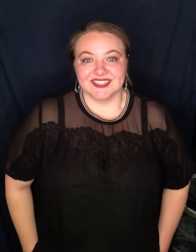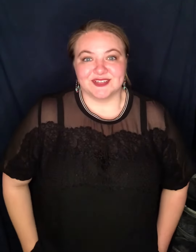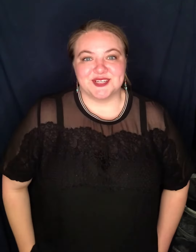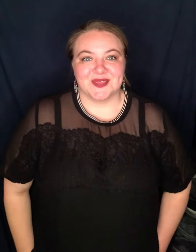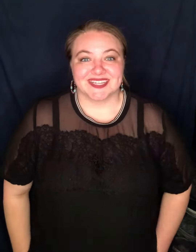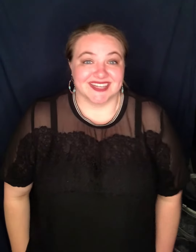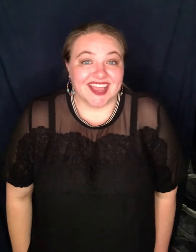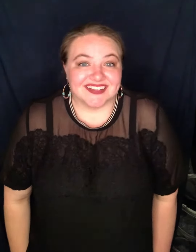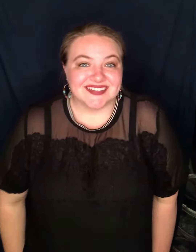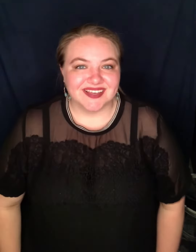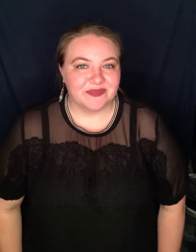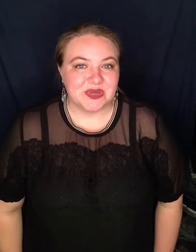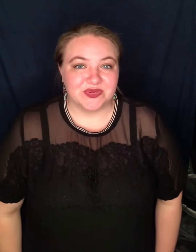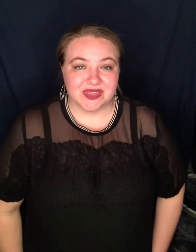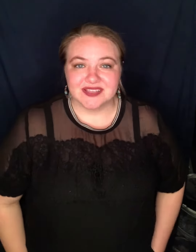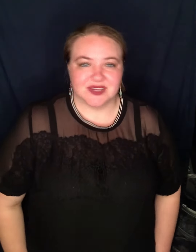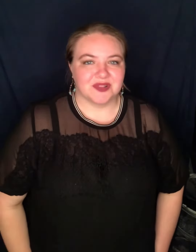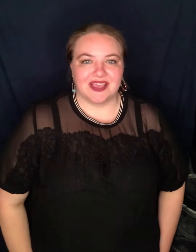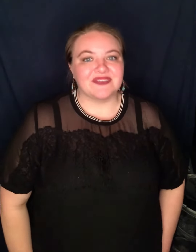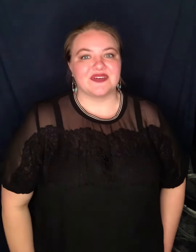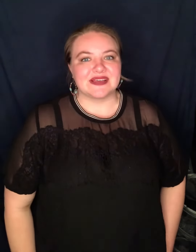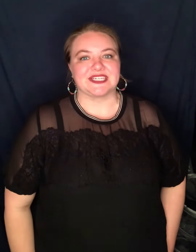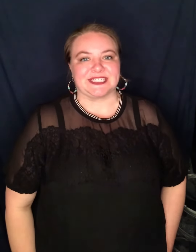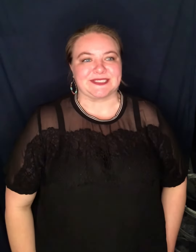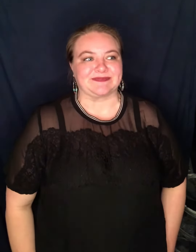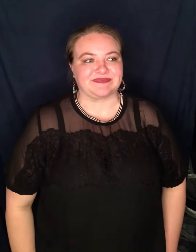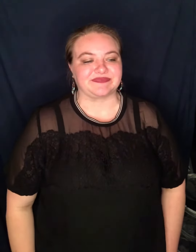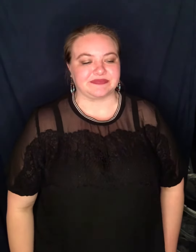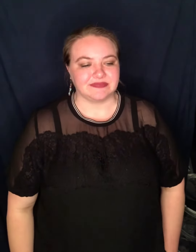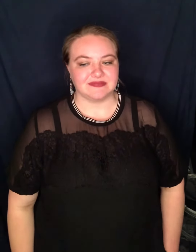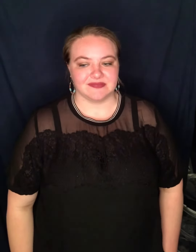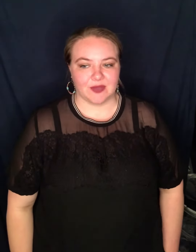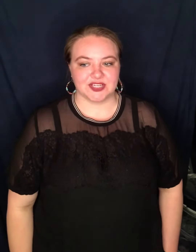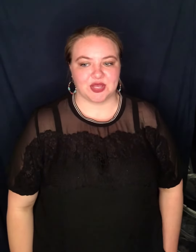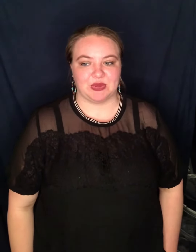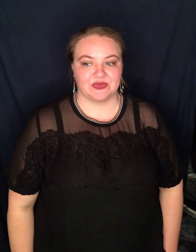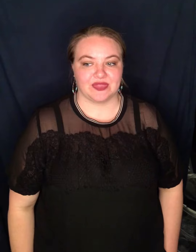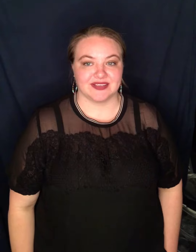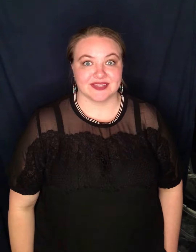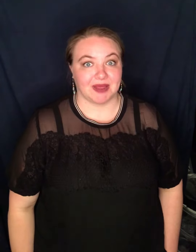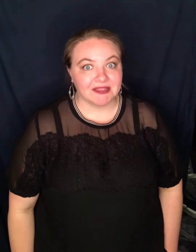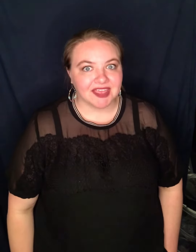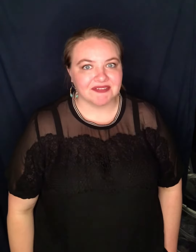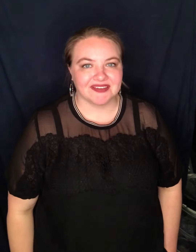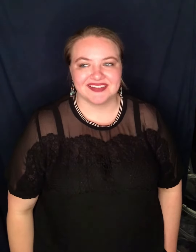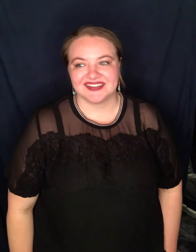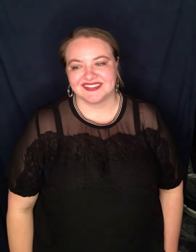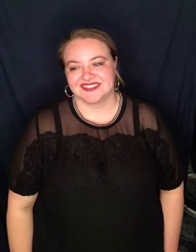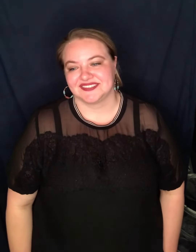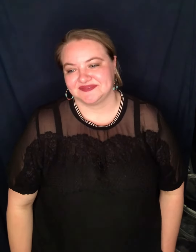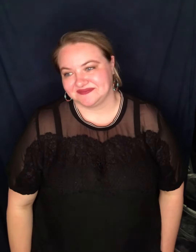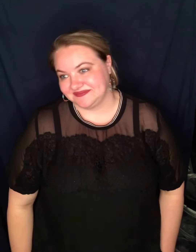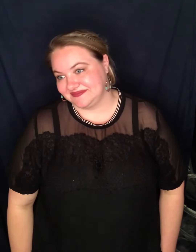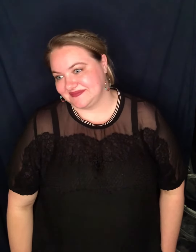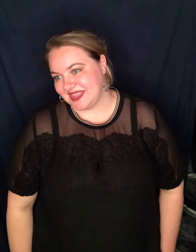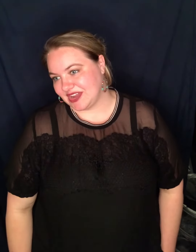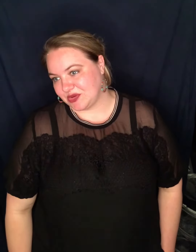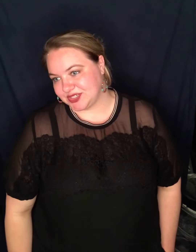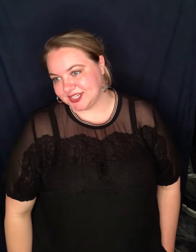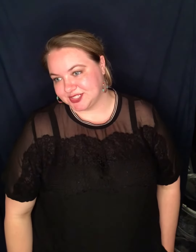Well, you do think it's nice to have beautiful things in your life. I wish I had beautiful things in my life. I wish I had